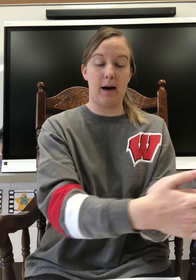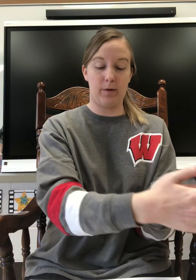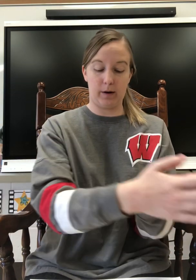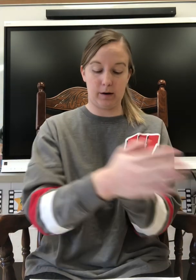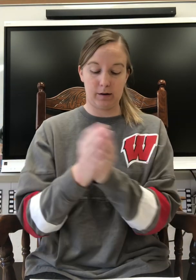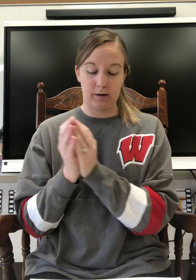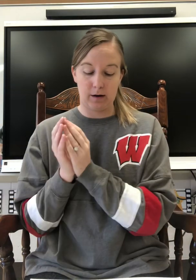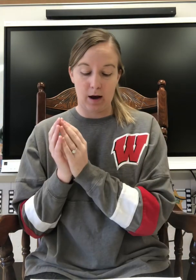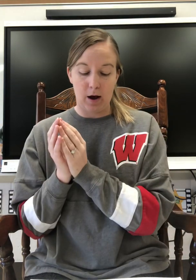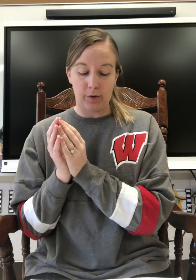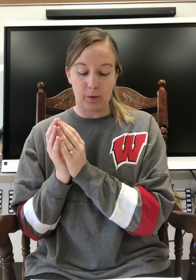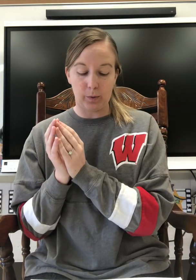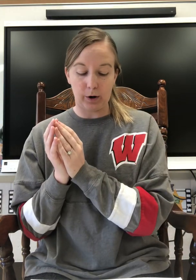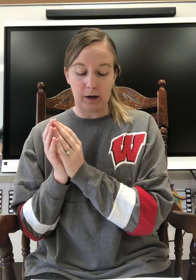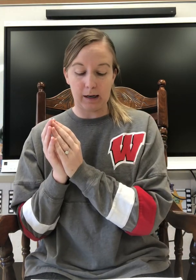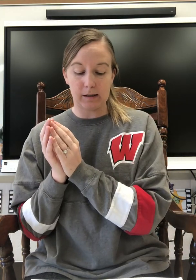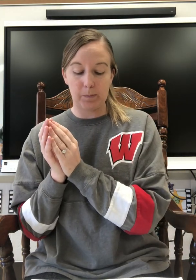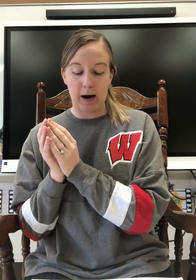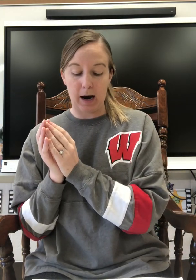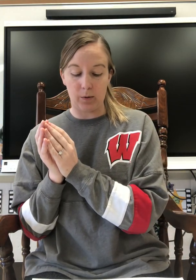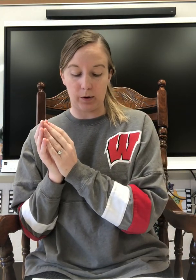The word is powder.